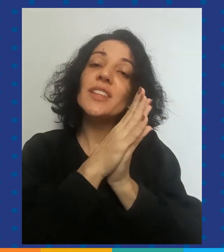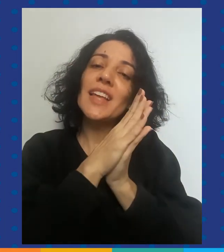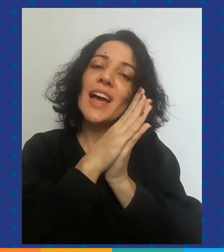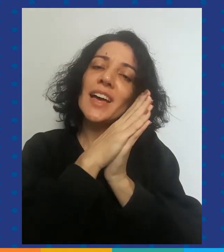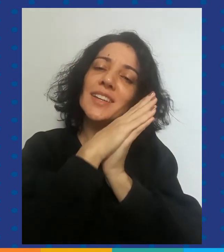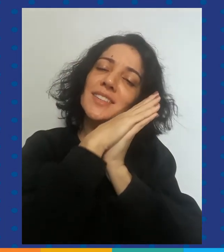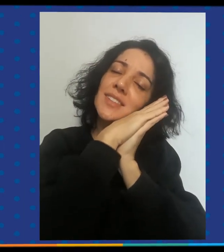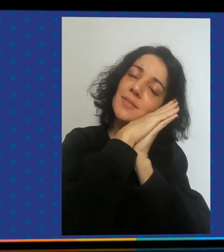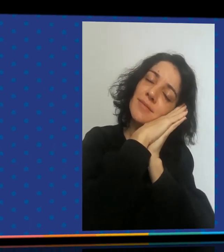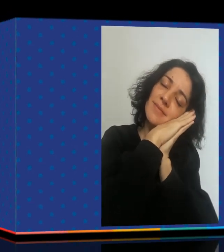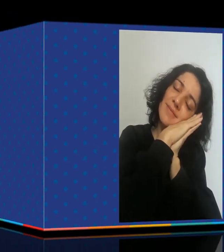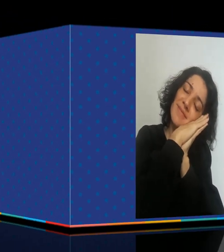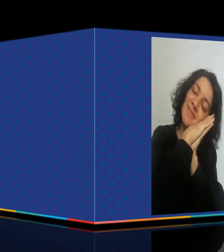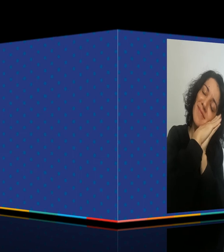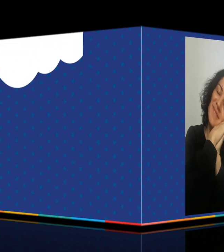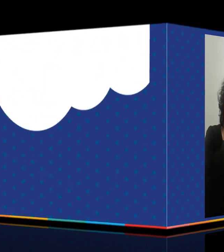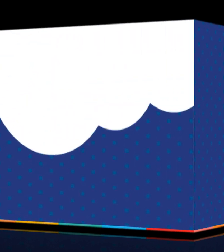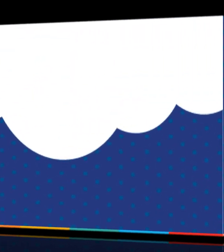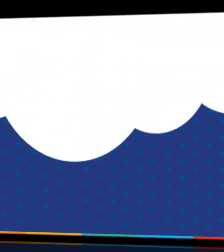good night.